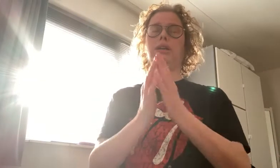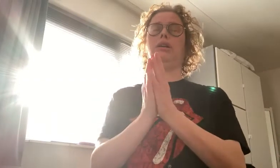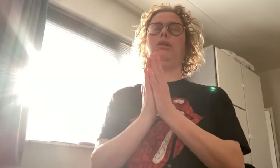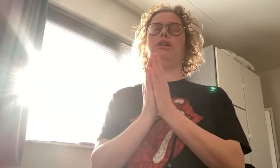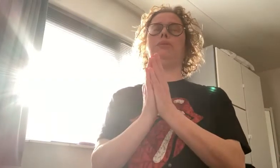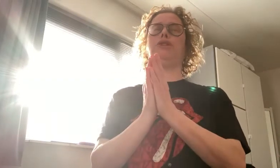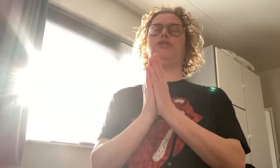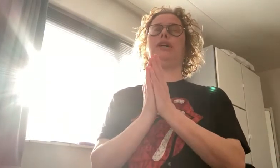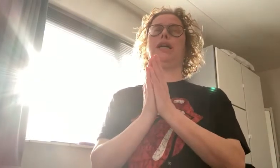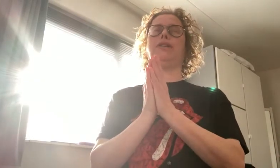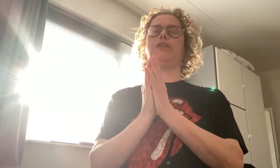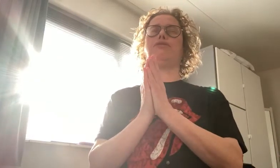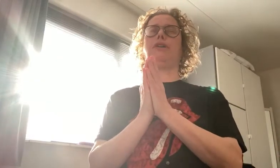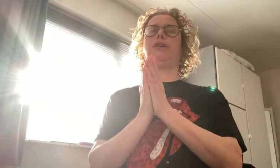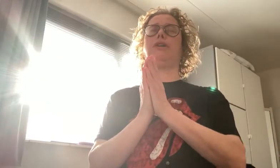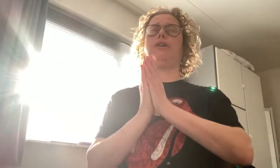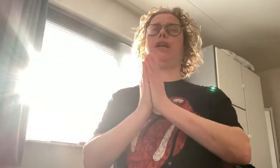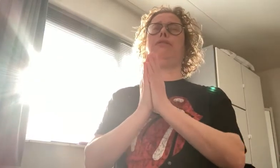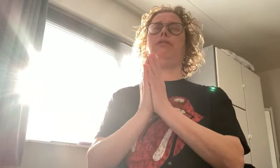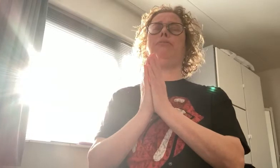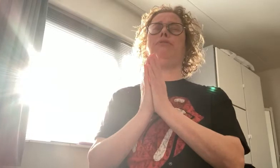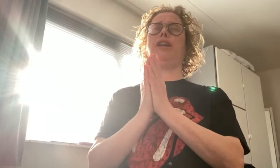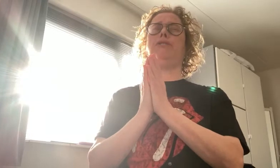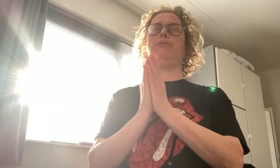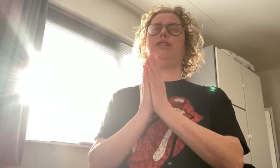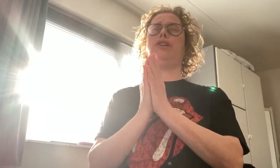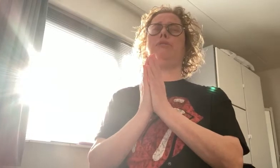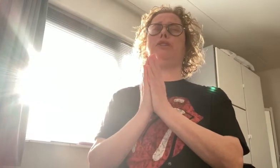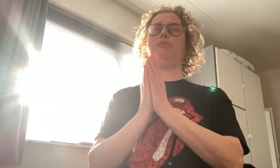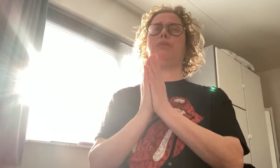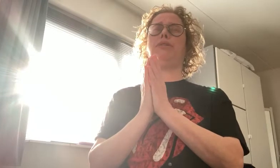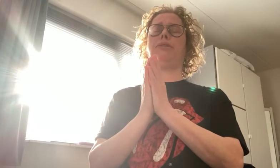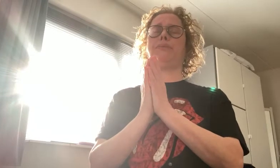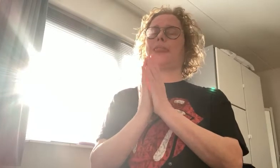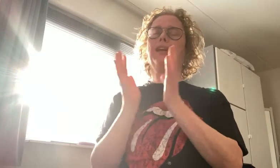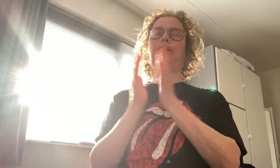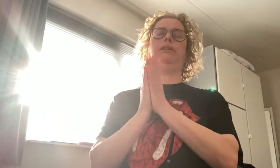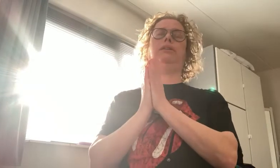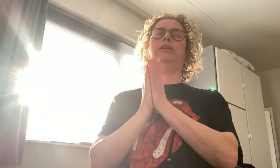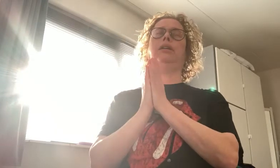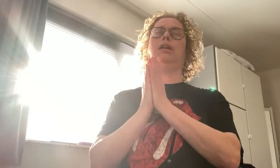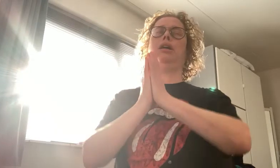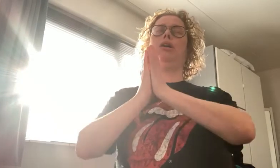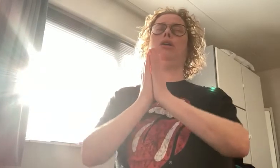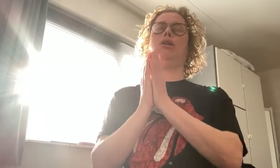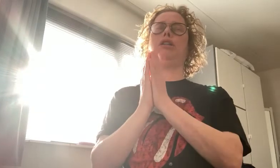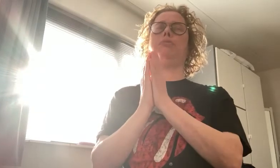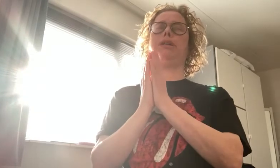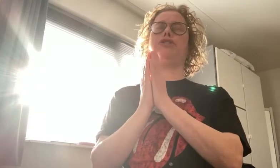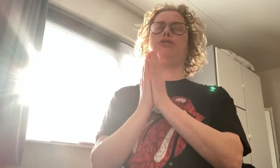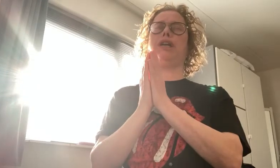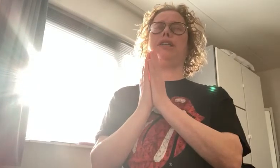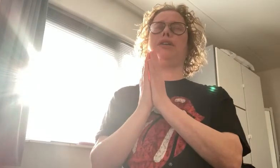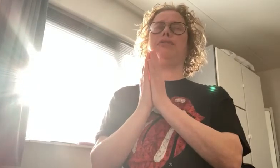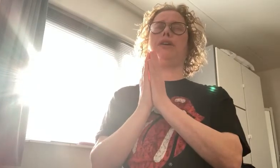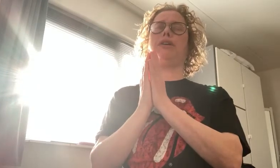Lord, bring us together as one. Devil, that will be so much more. Lord, bring us together as one.